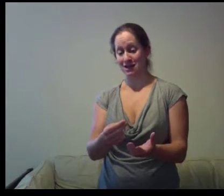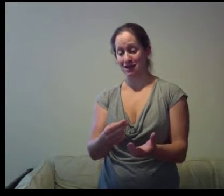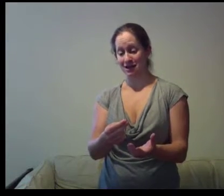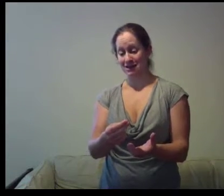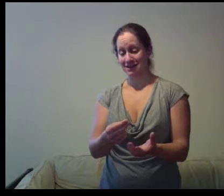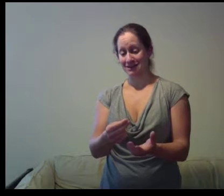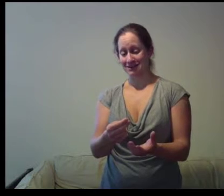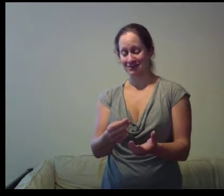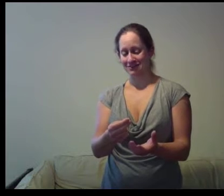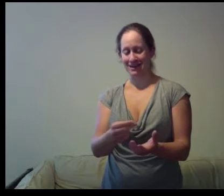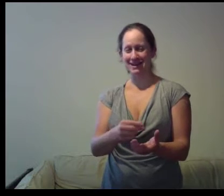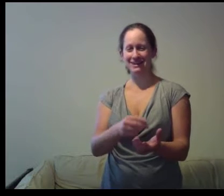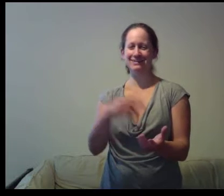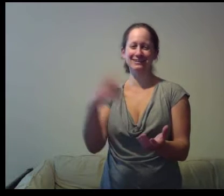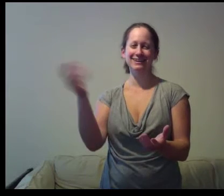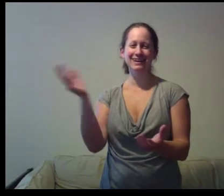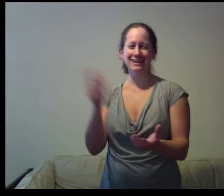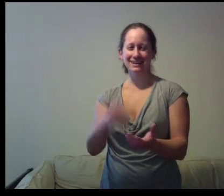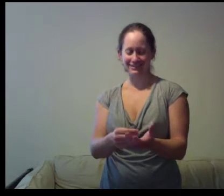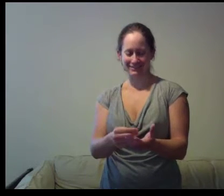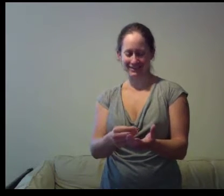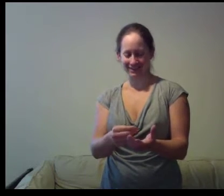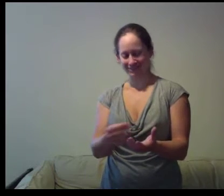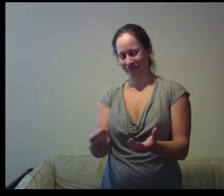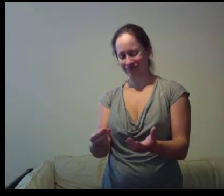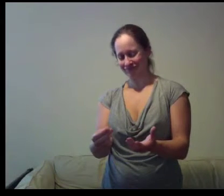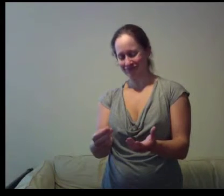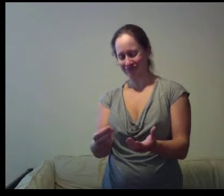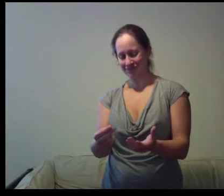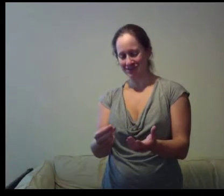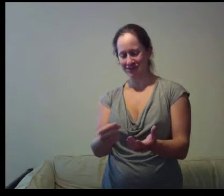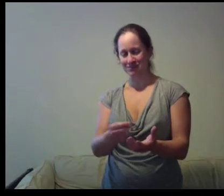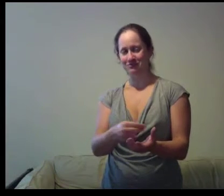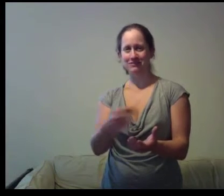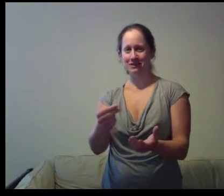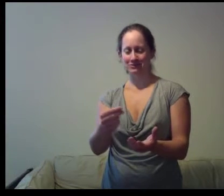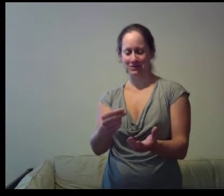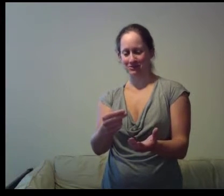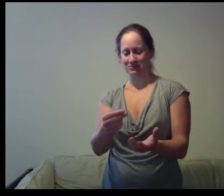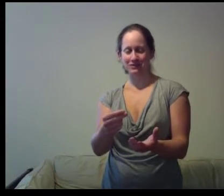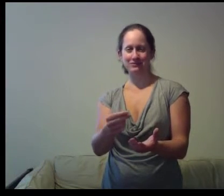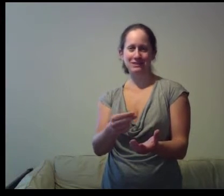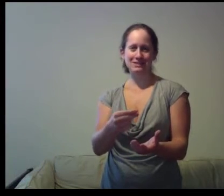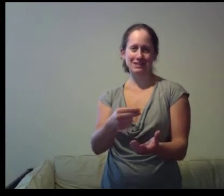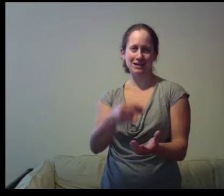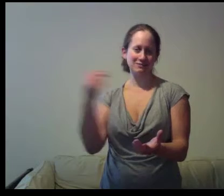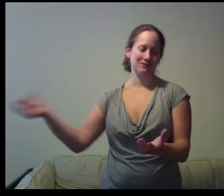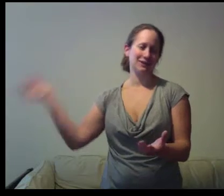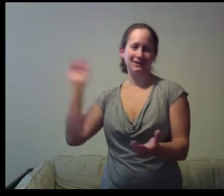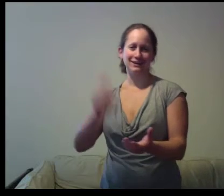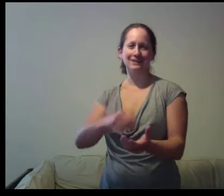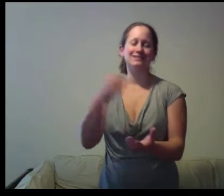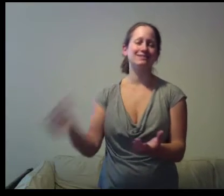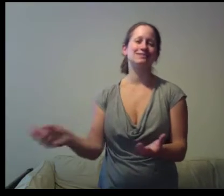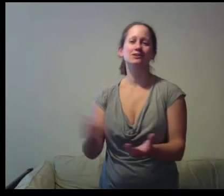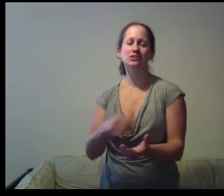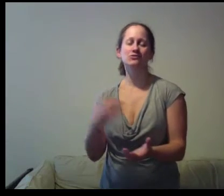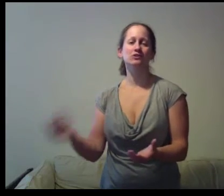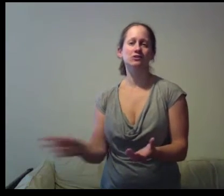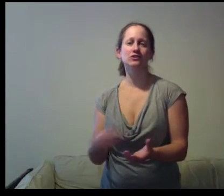you know you're you're just full of it what are you doing with this stuff. Yeah it just goes through it goes